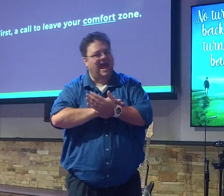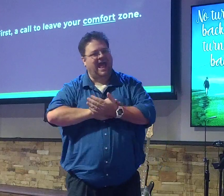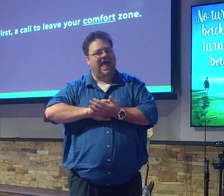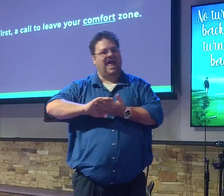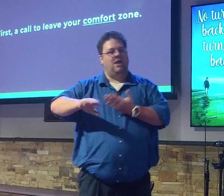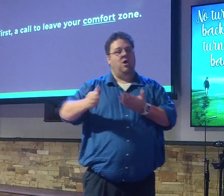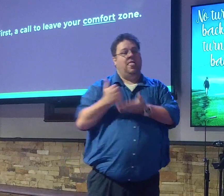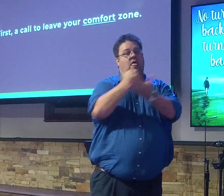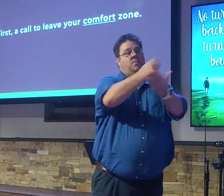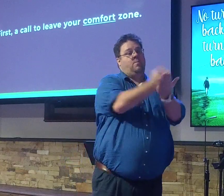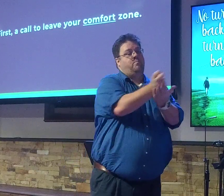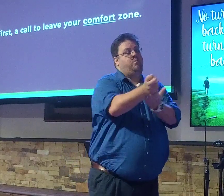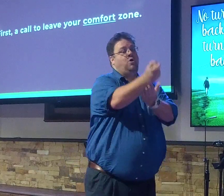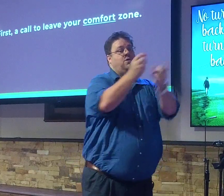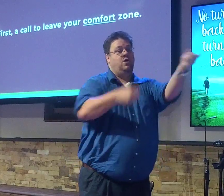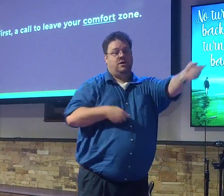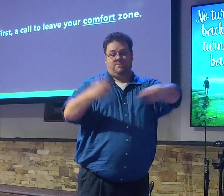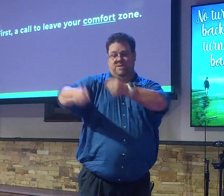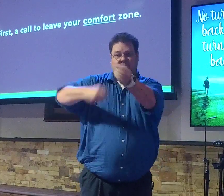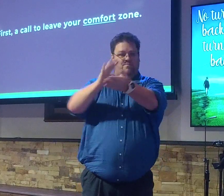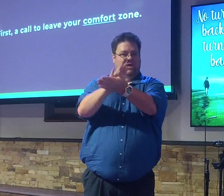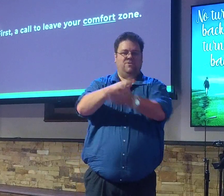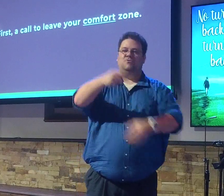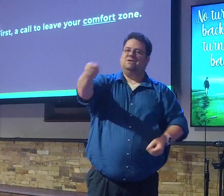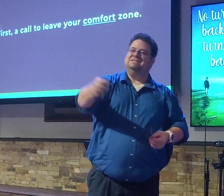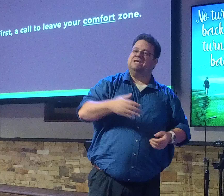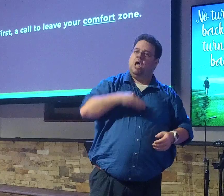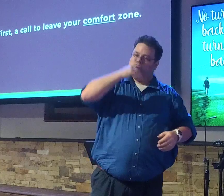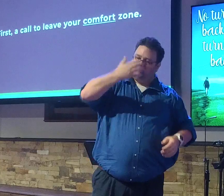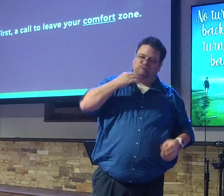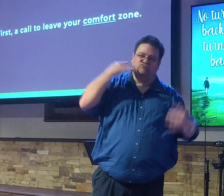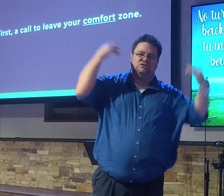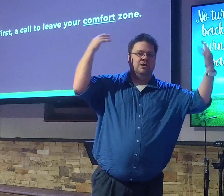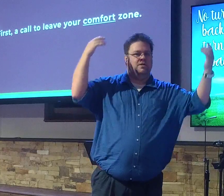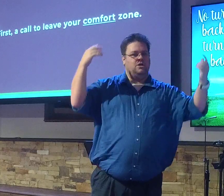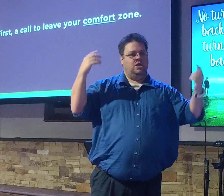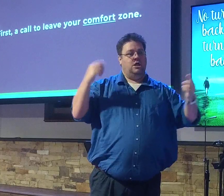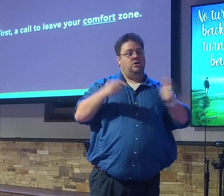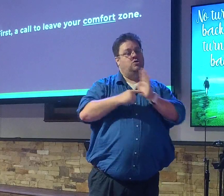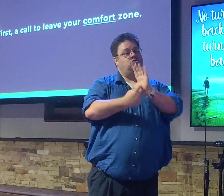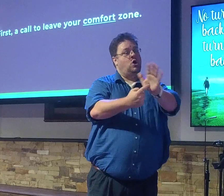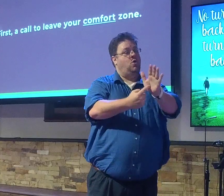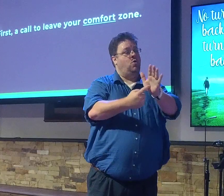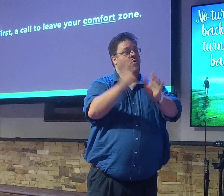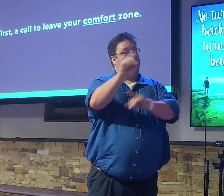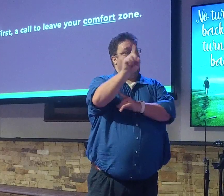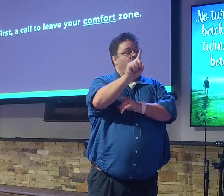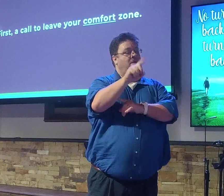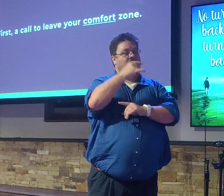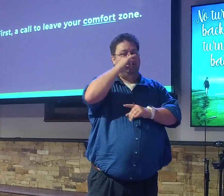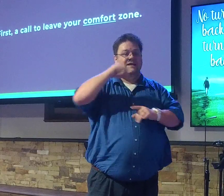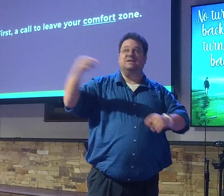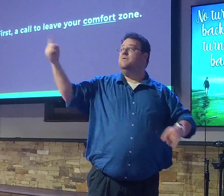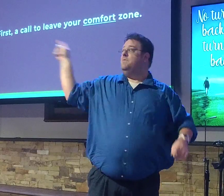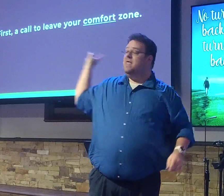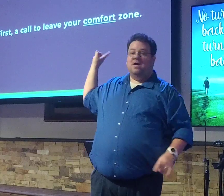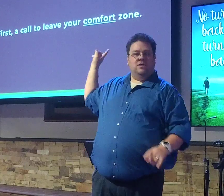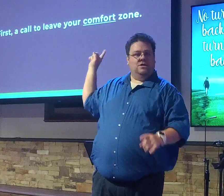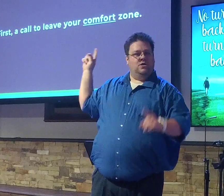their car or give them a handout and smile and help show them, you know, where to go and put their kid. You can be such an asset to our